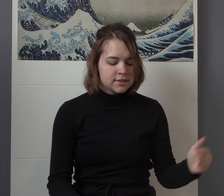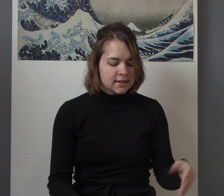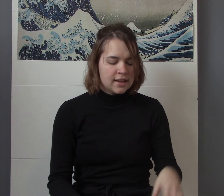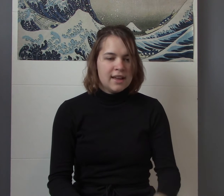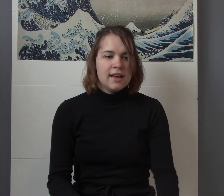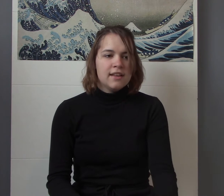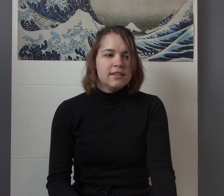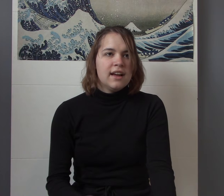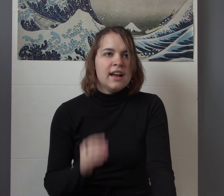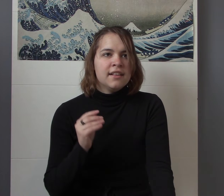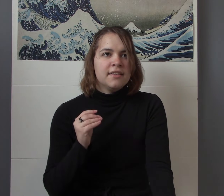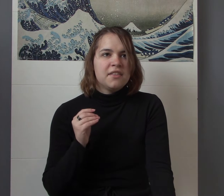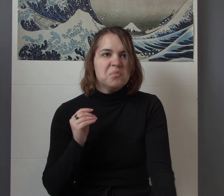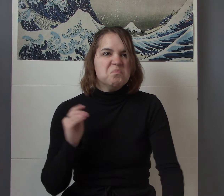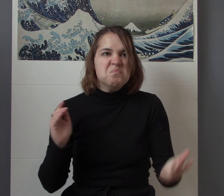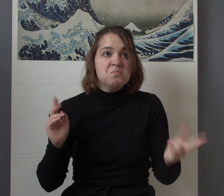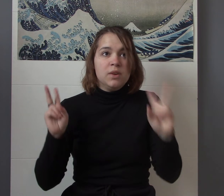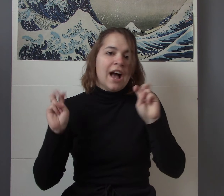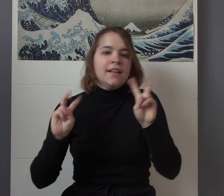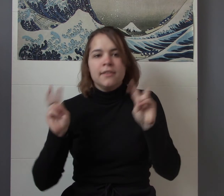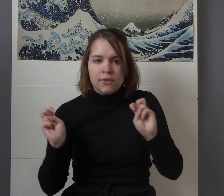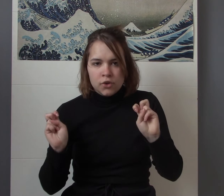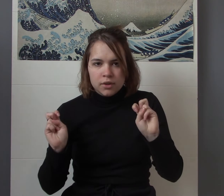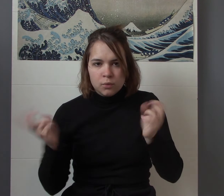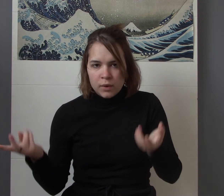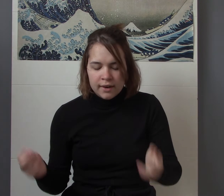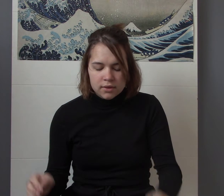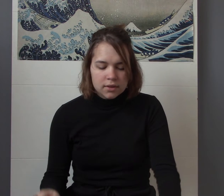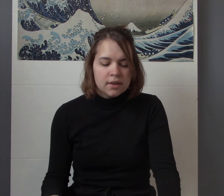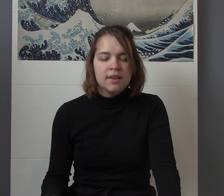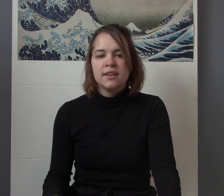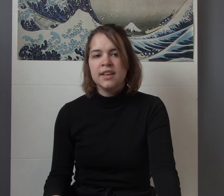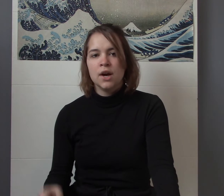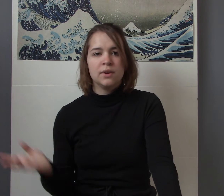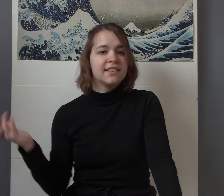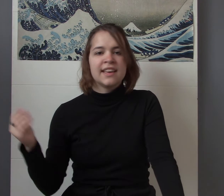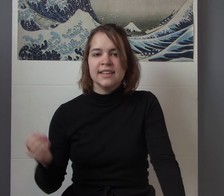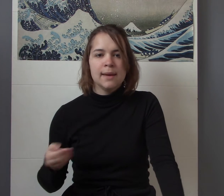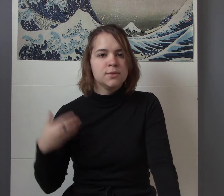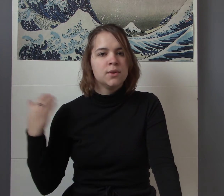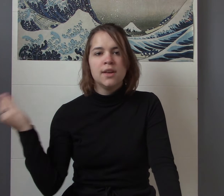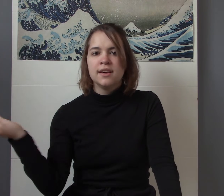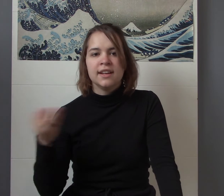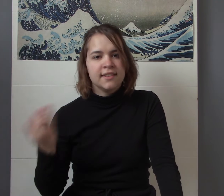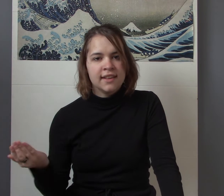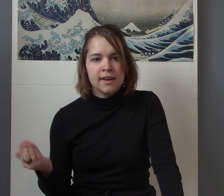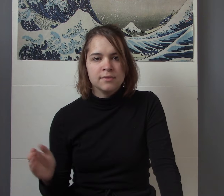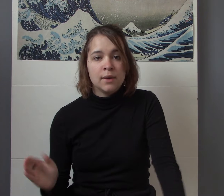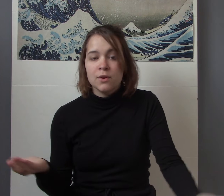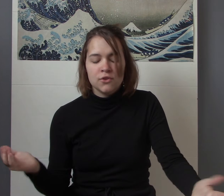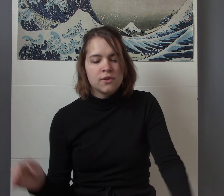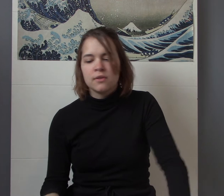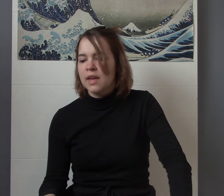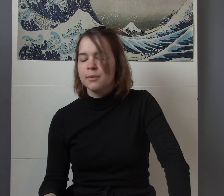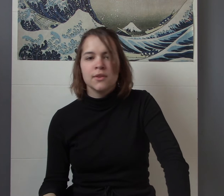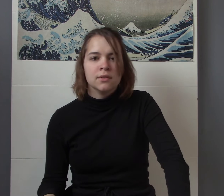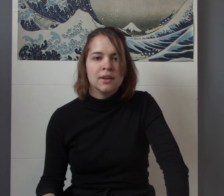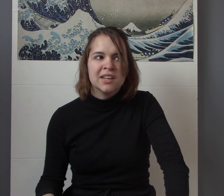as Kai's sister whatever you know gets kidnapped gets saved I watched the episode uh